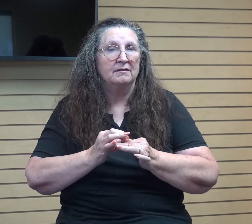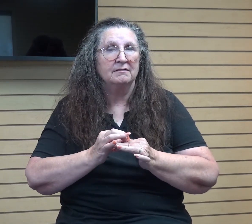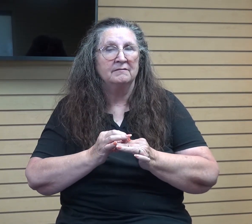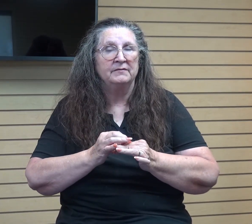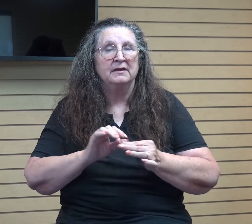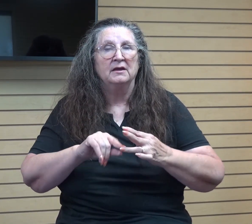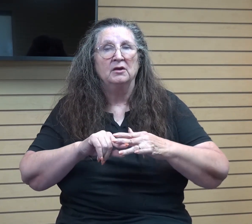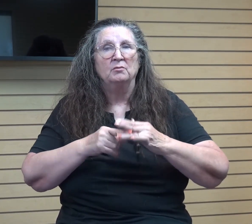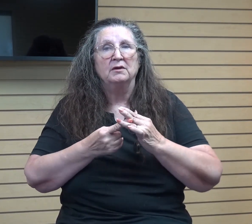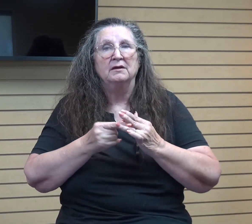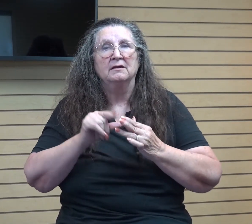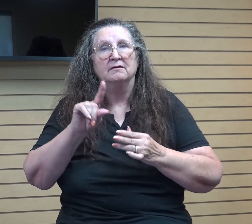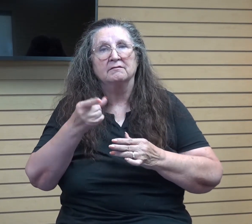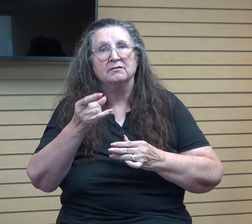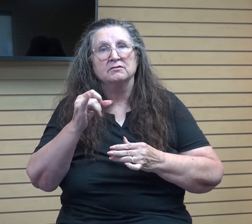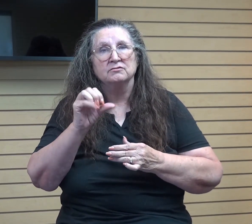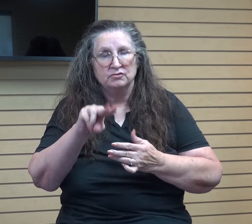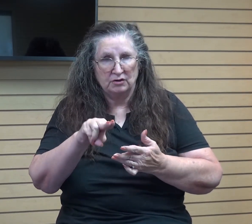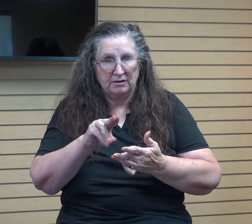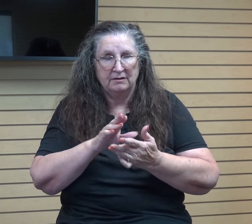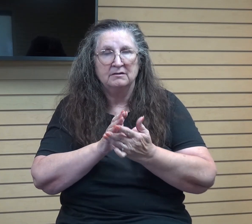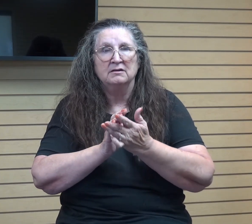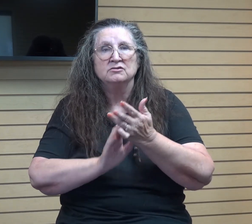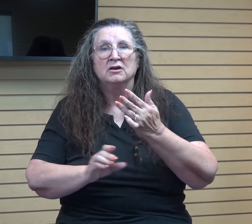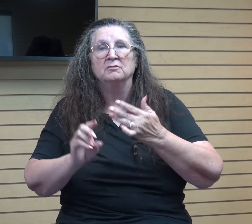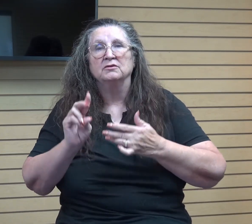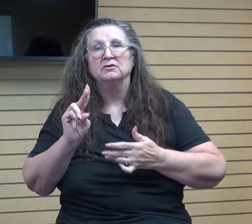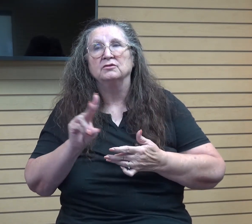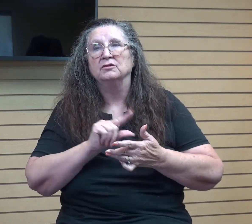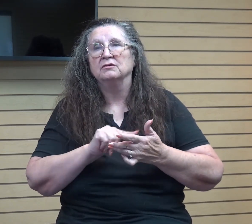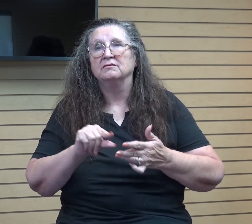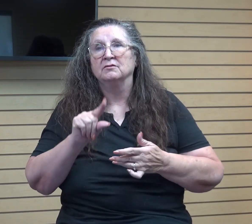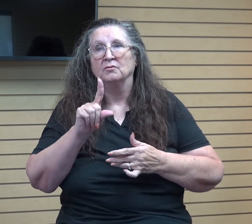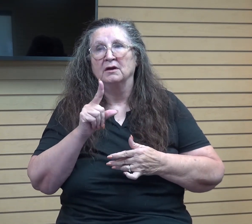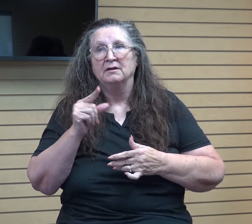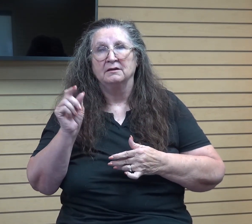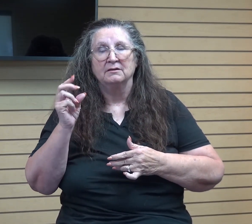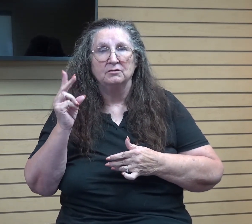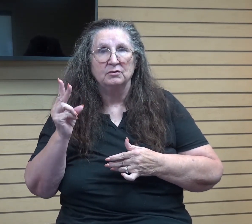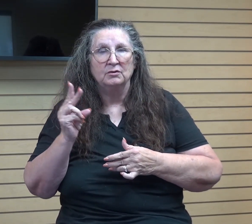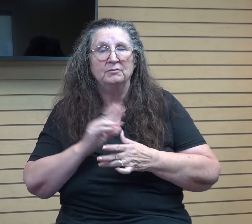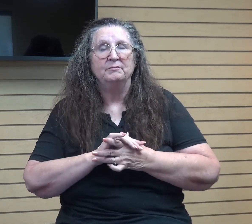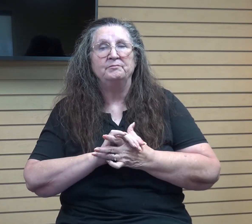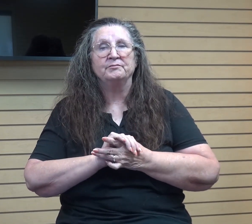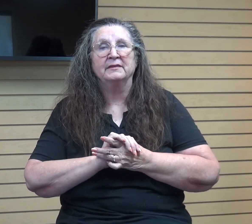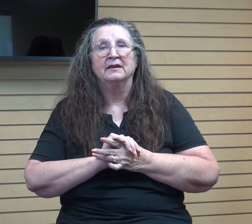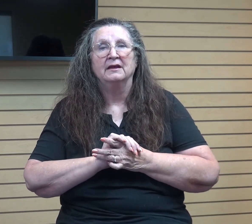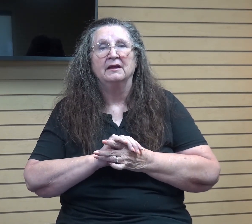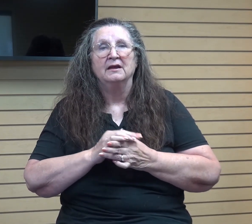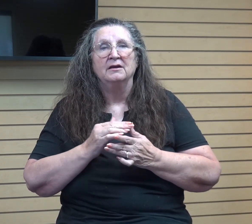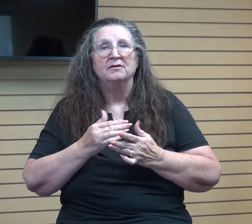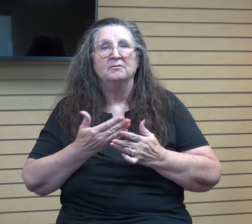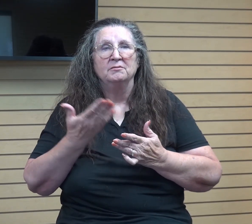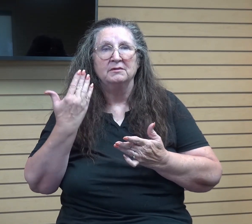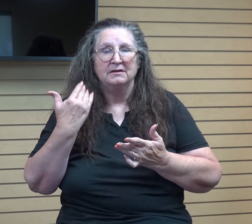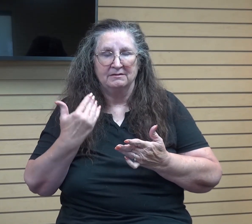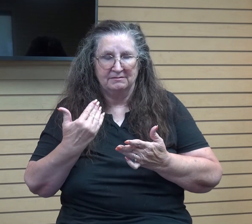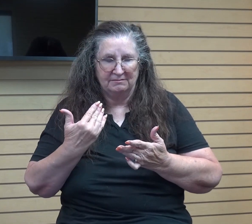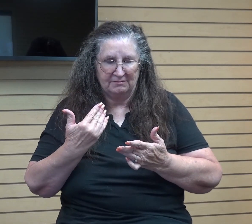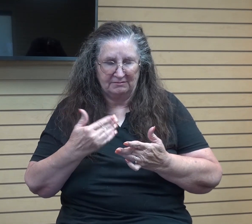in 1 John 2, verses 1-2. But before we get started, let's pray. Dear